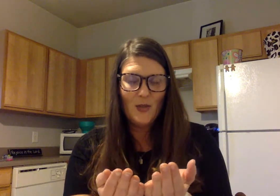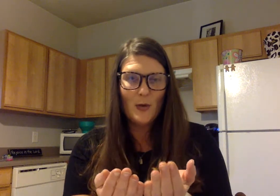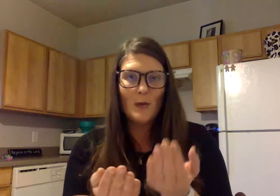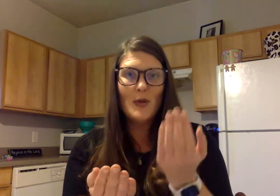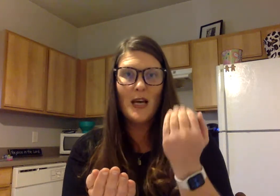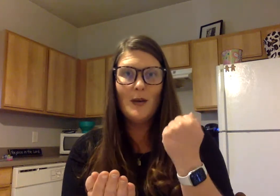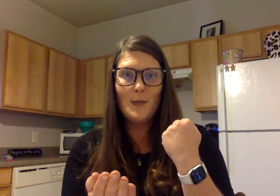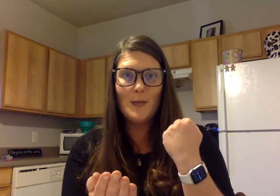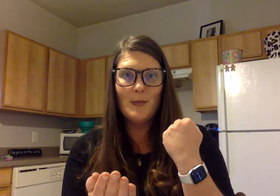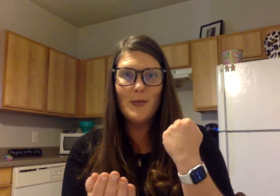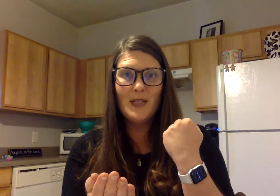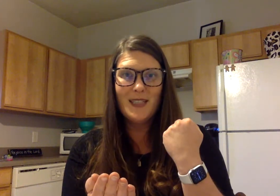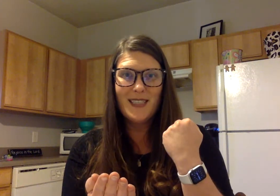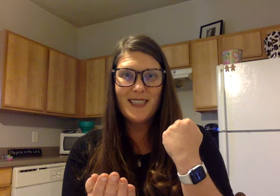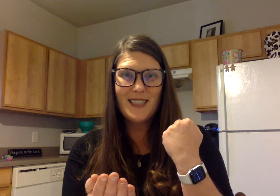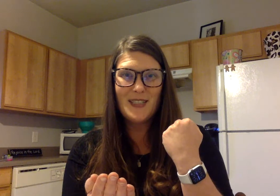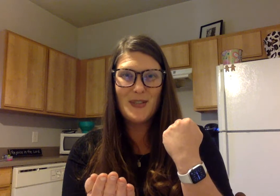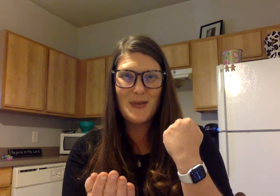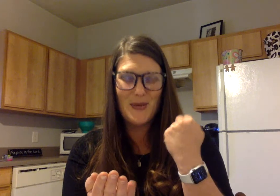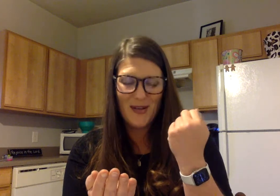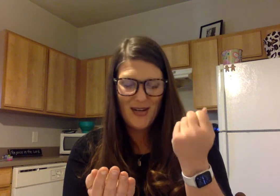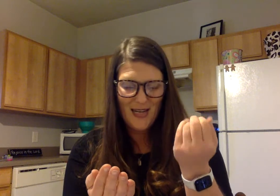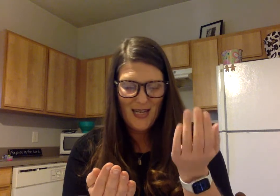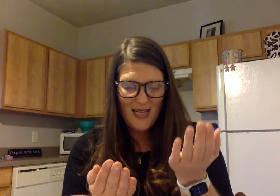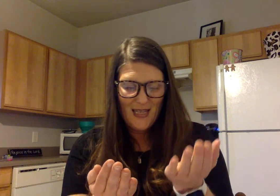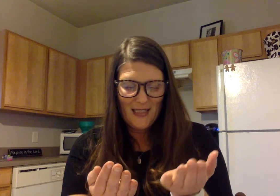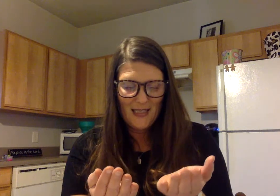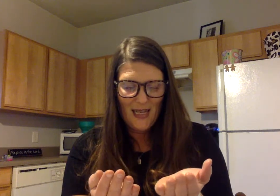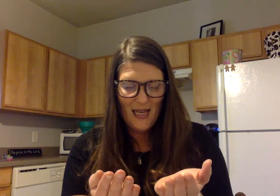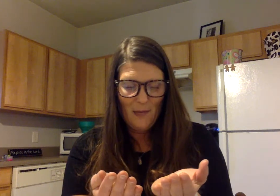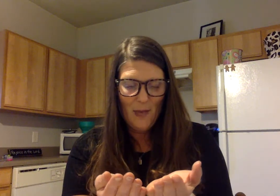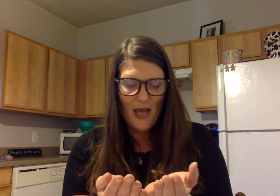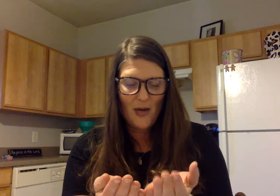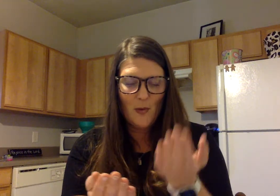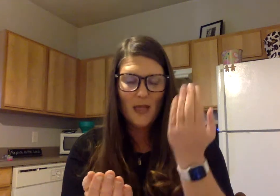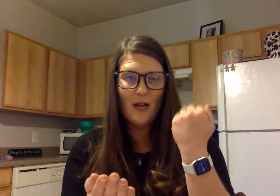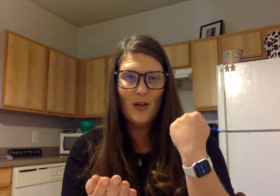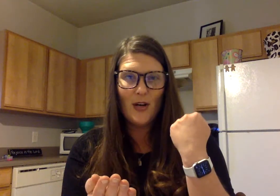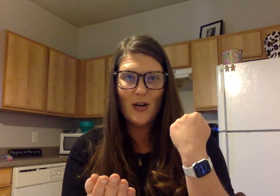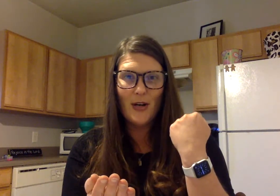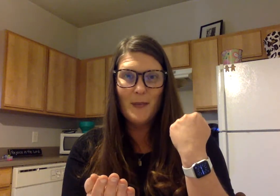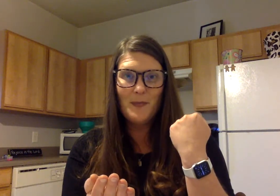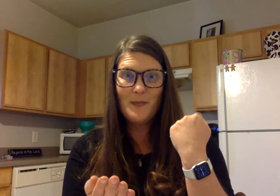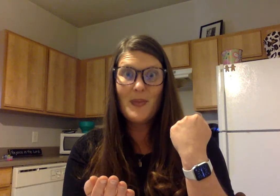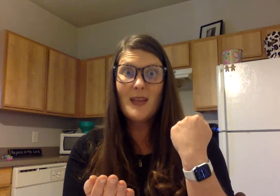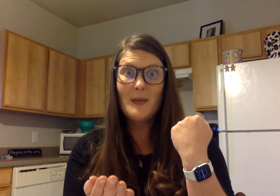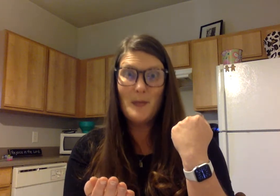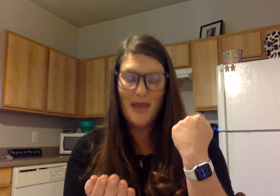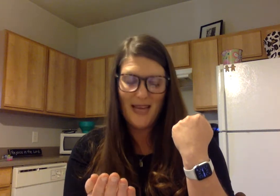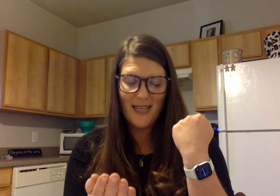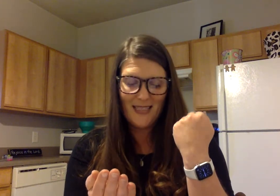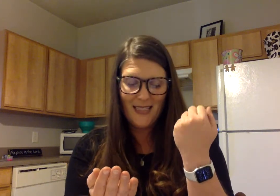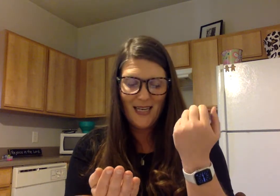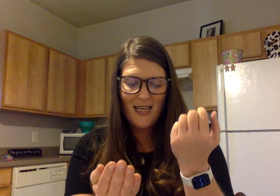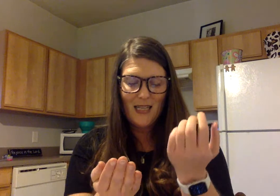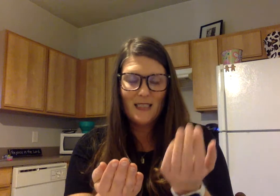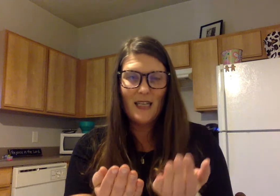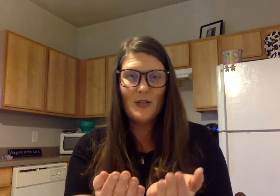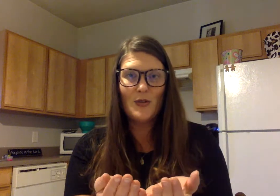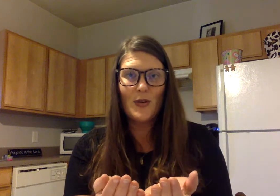say storm without n, store, say batter without ur, bat, say